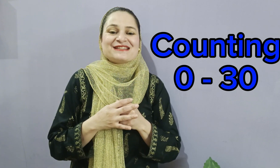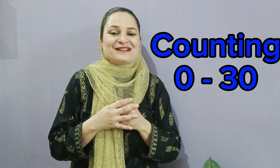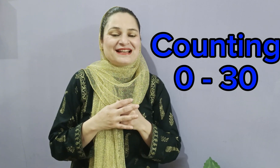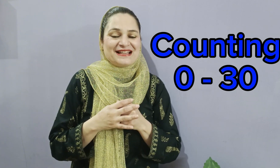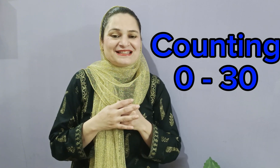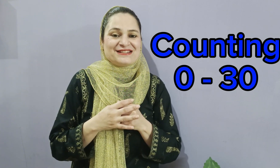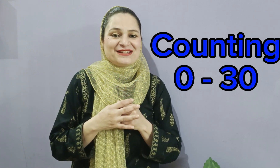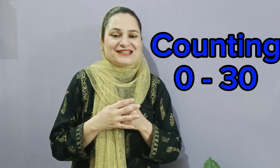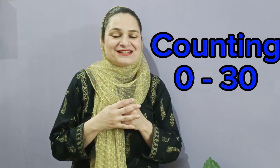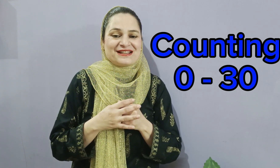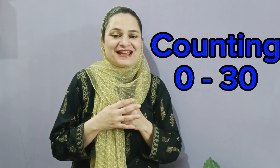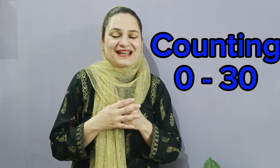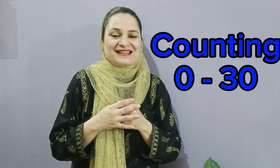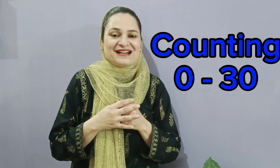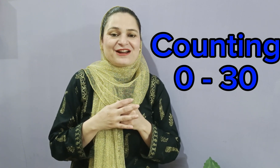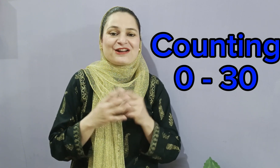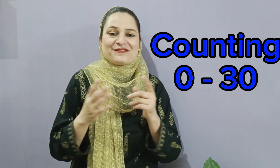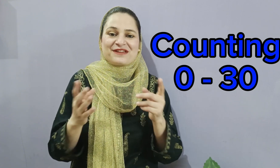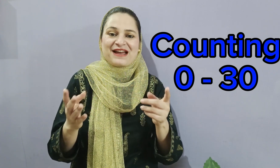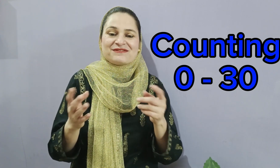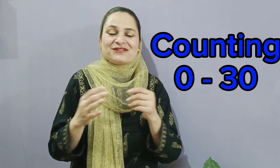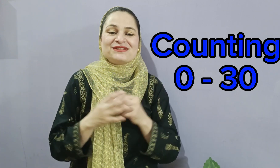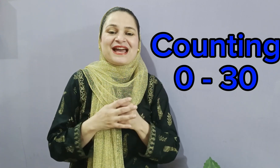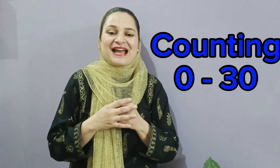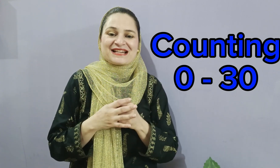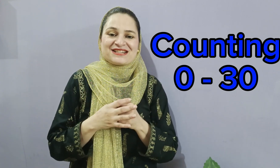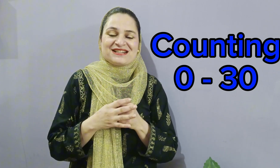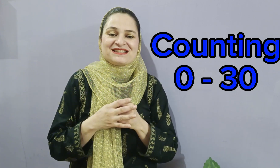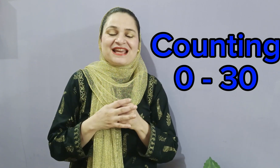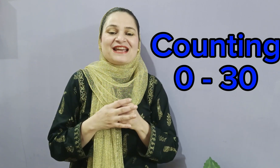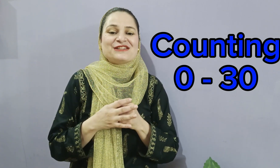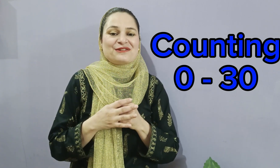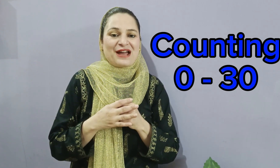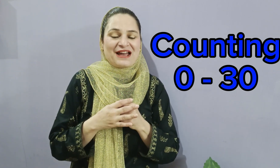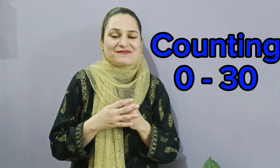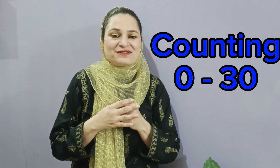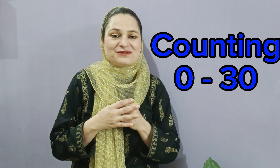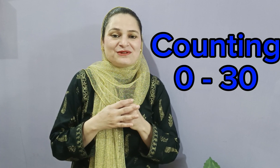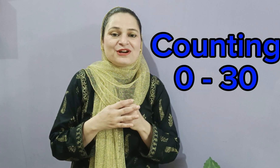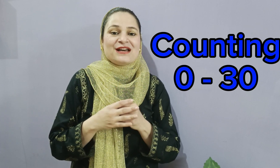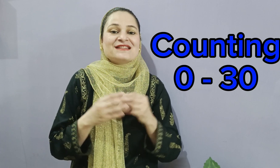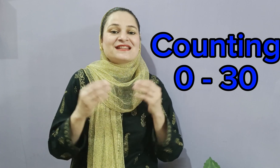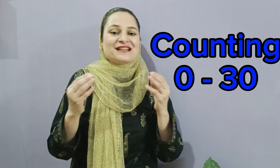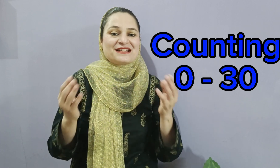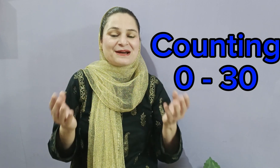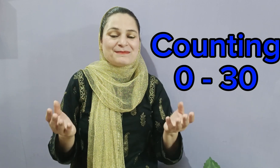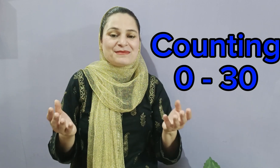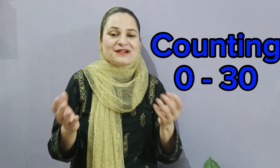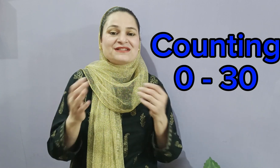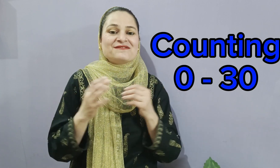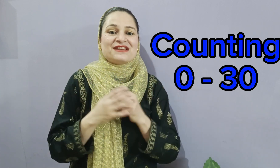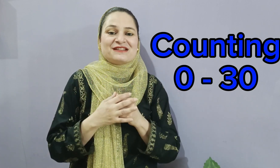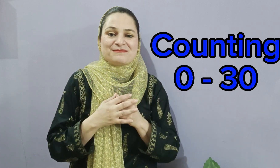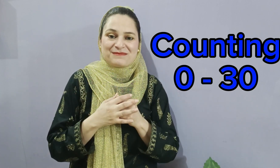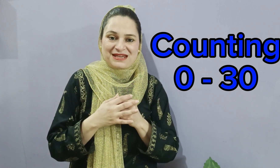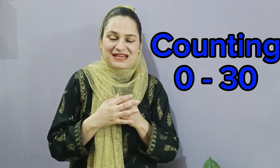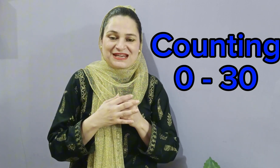so let's do it together. All of you have to do the actions and you have to say the numbers with me,